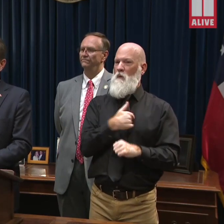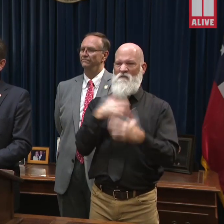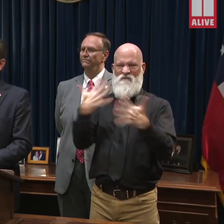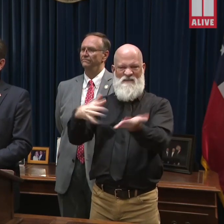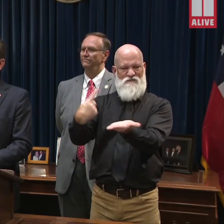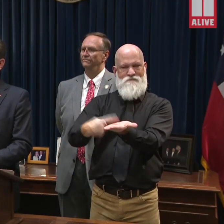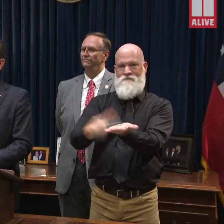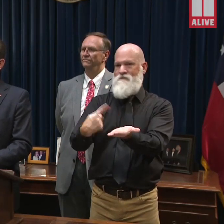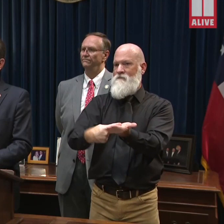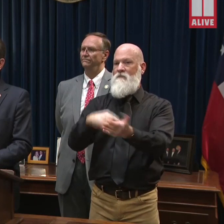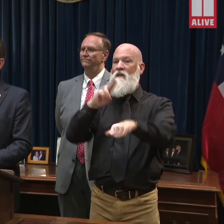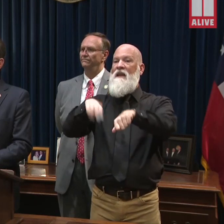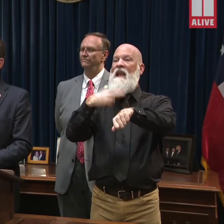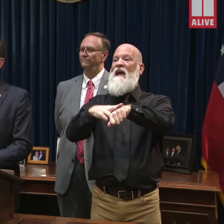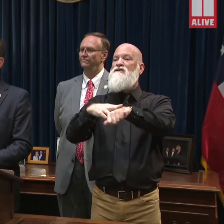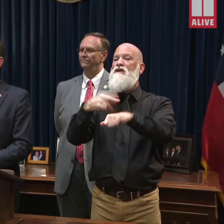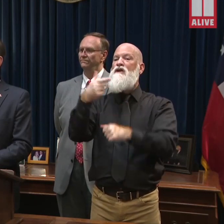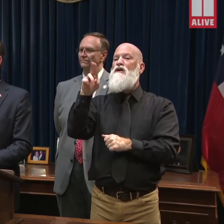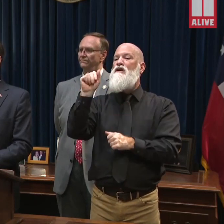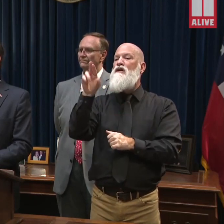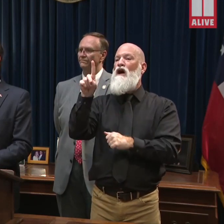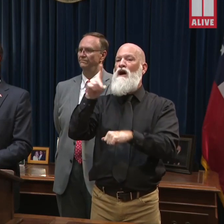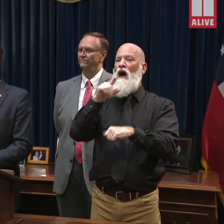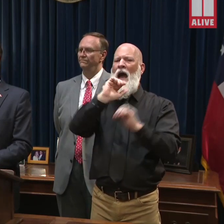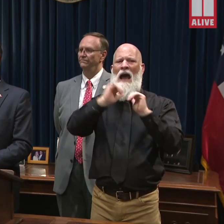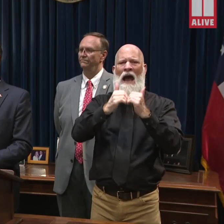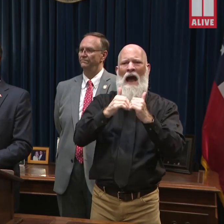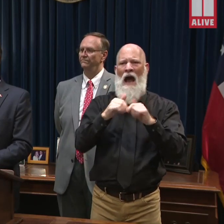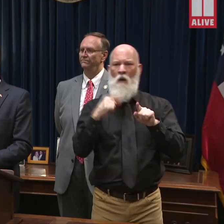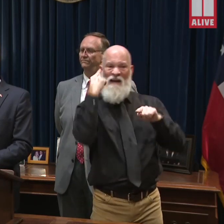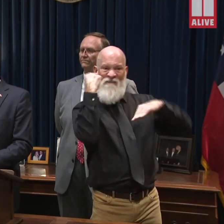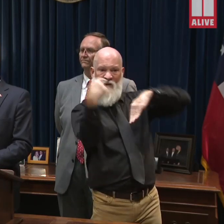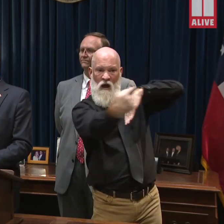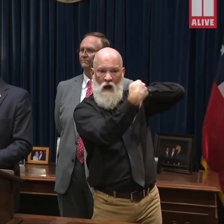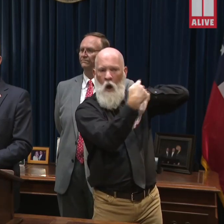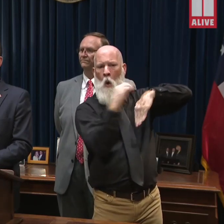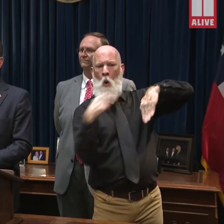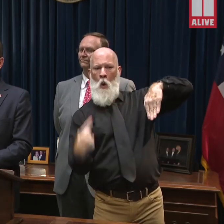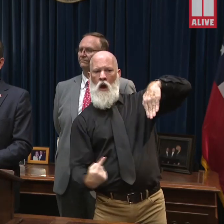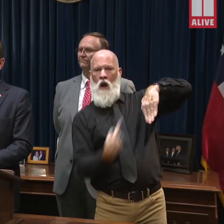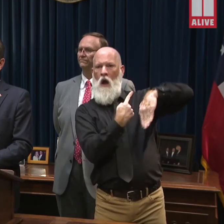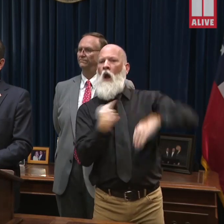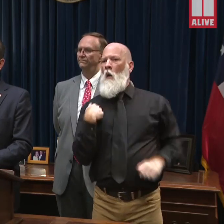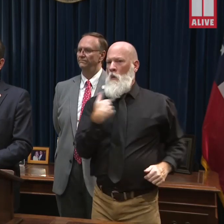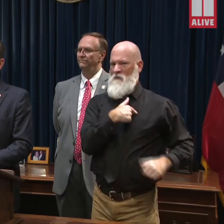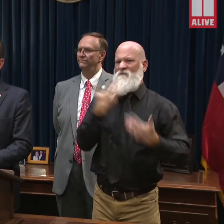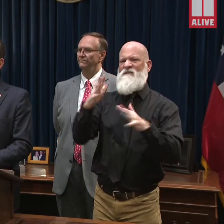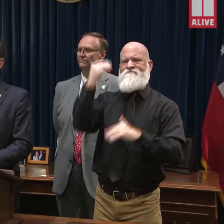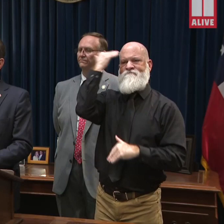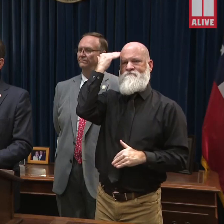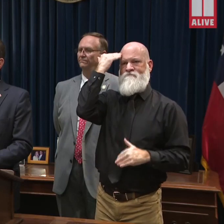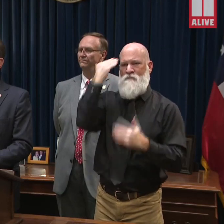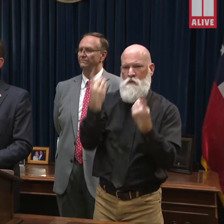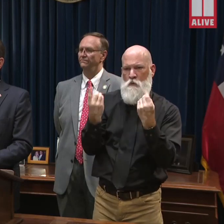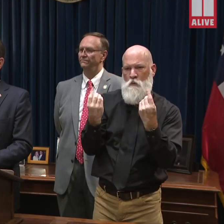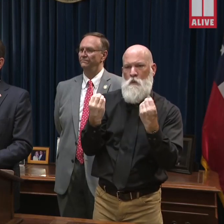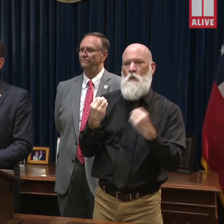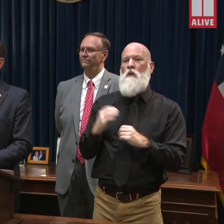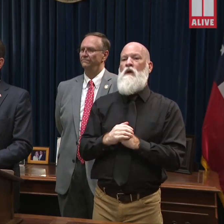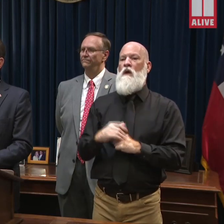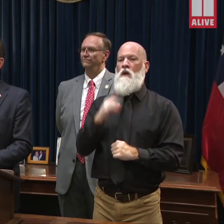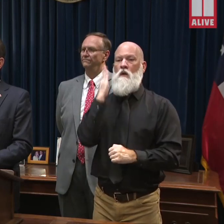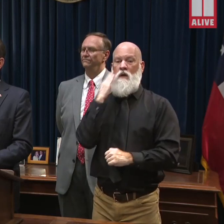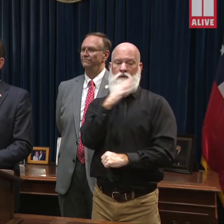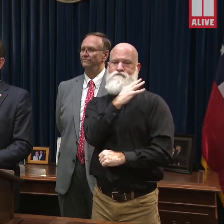Guard. I've been in contact with General Cardin earlier today. know Homer has as well. They are ready to go. They're